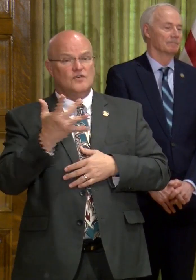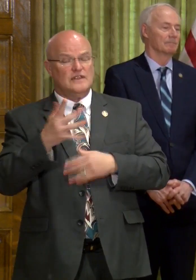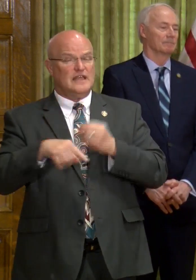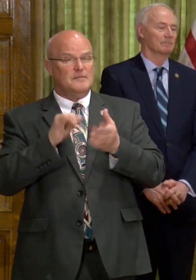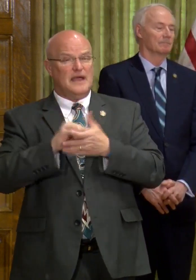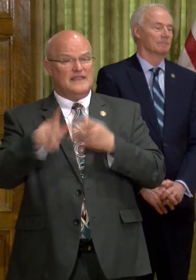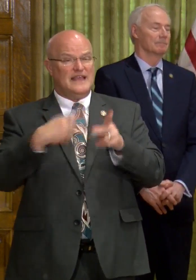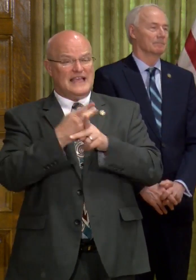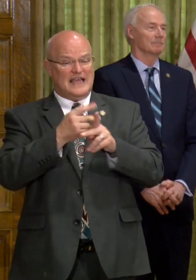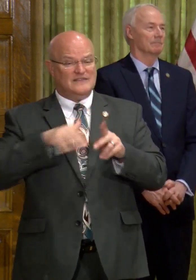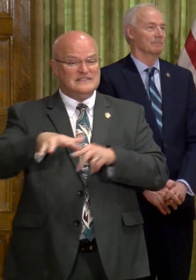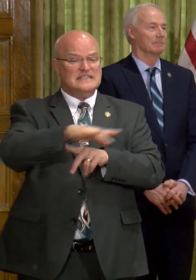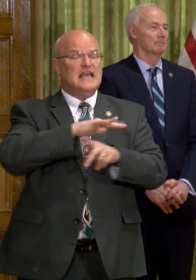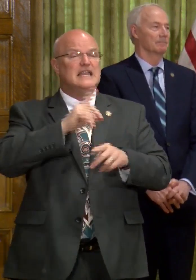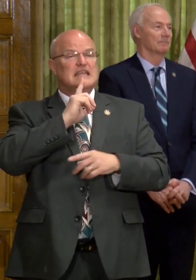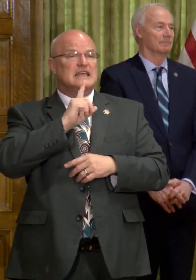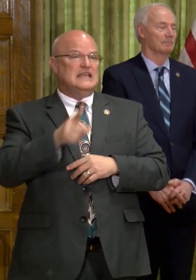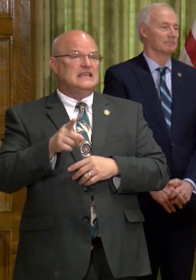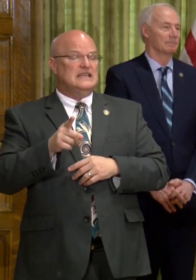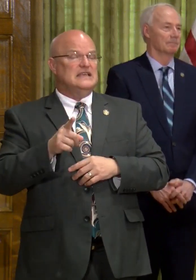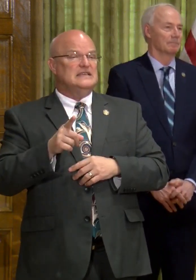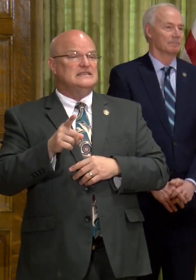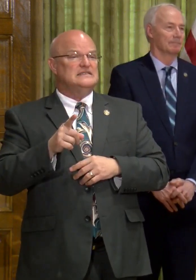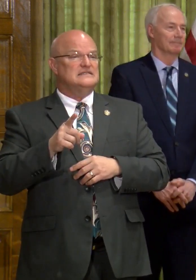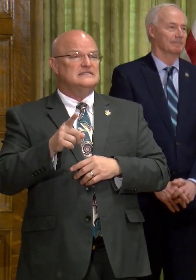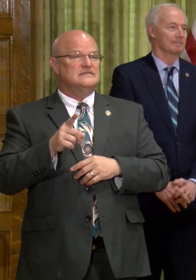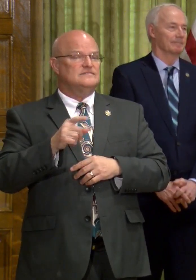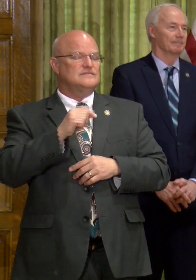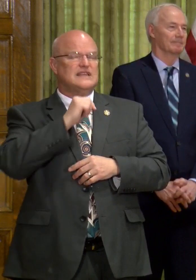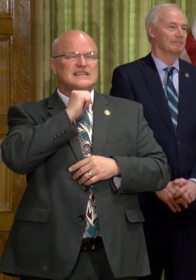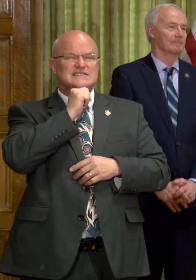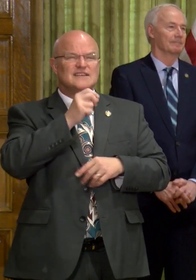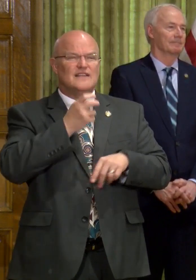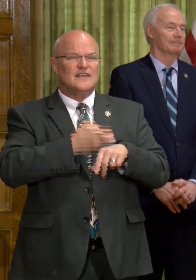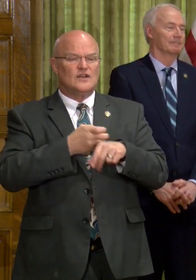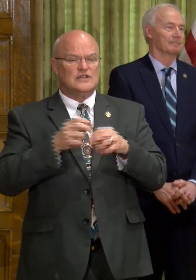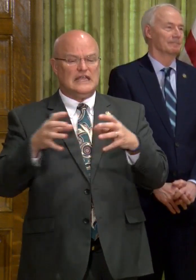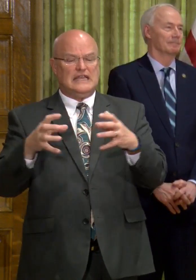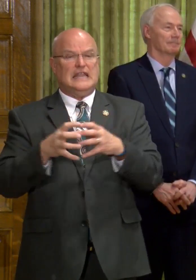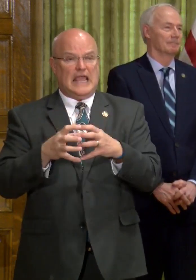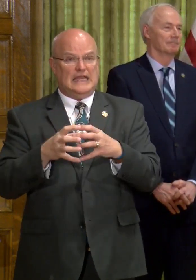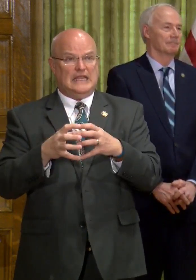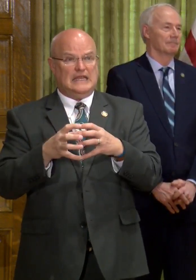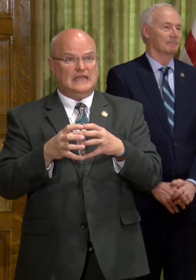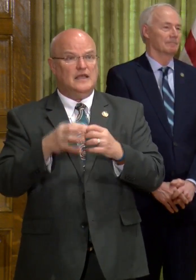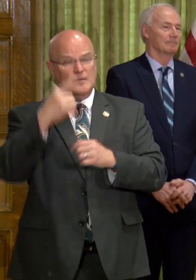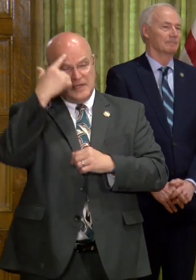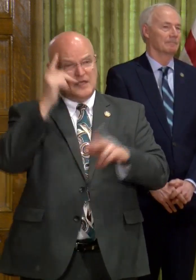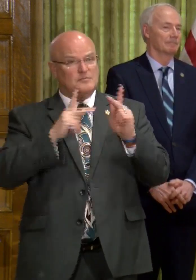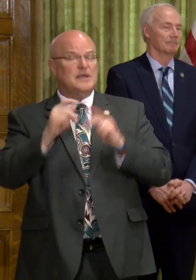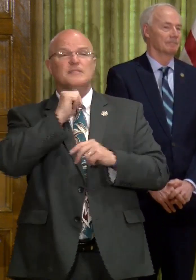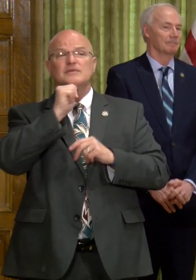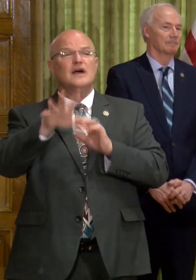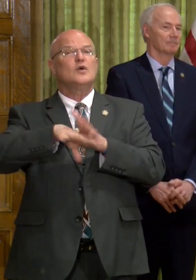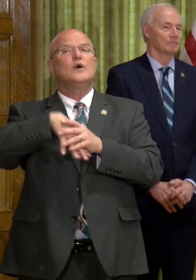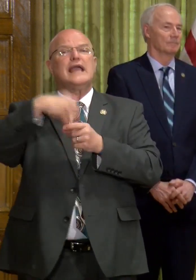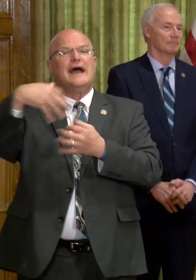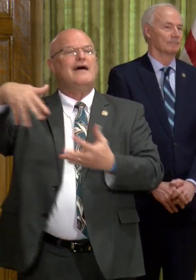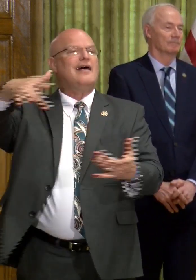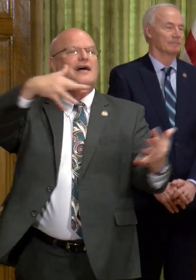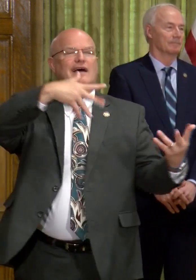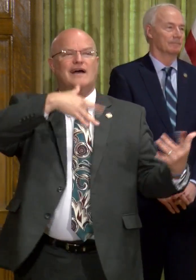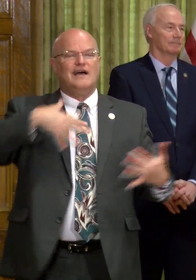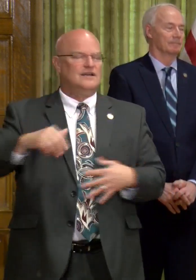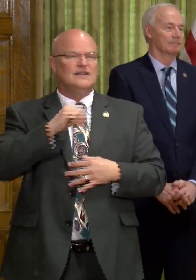about that kind of setting is that it's not that hard to contain it because people aren't going out and about.